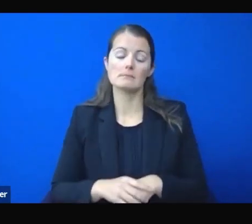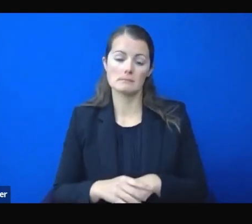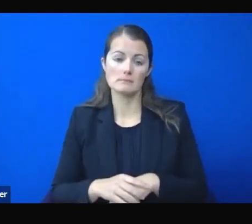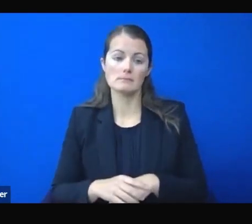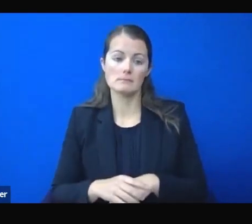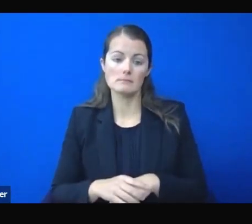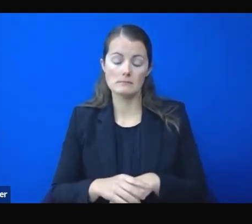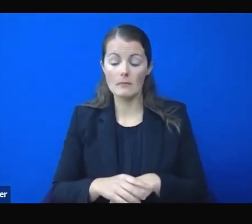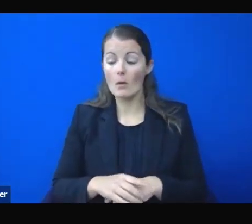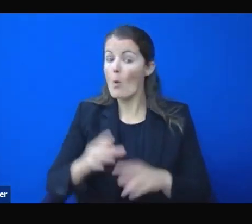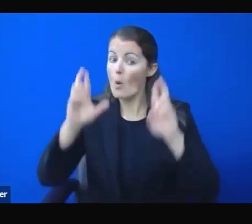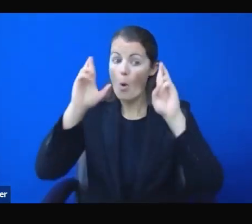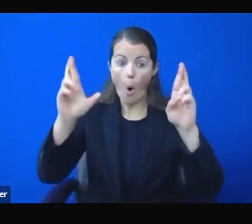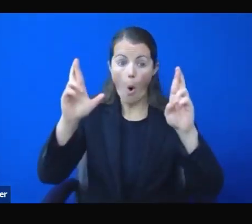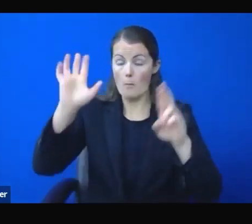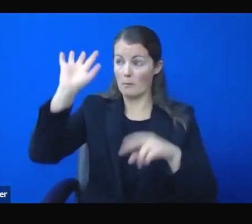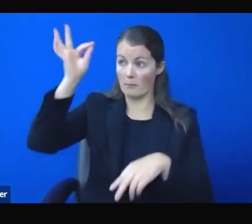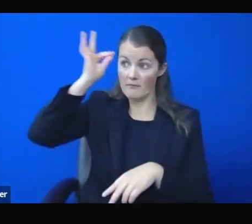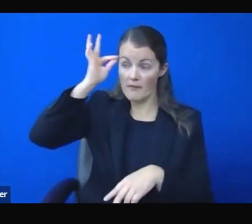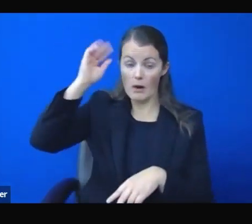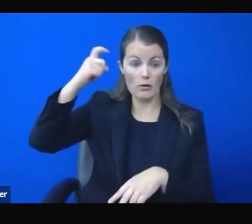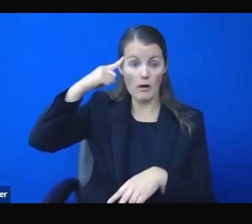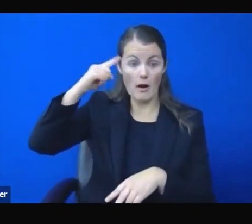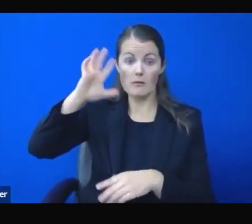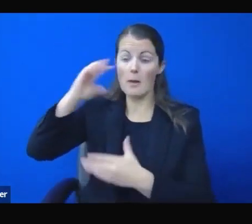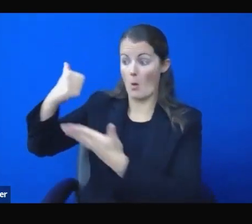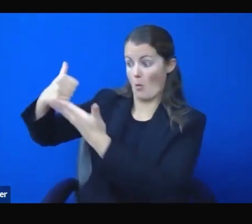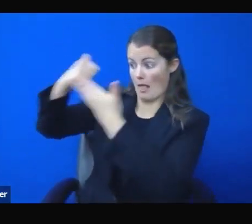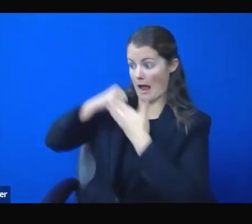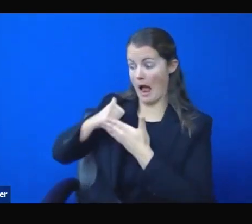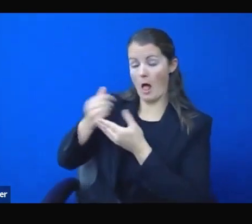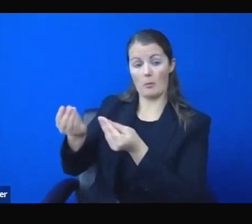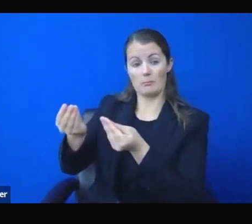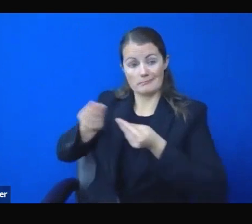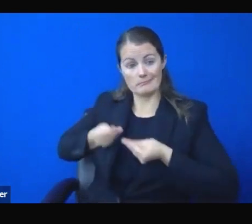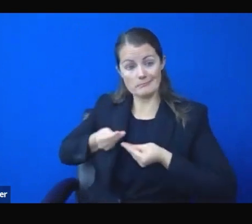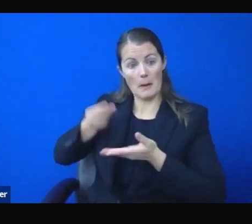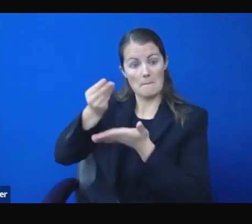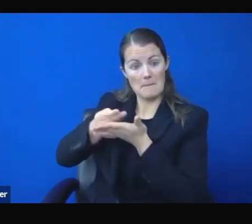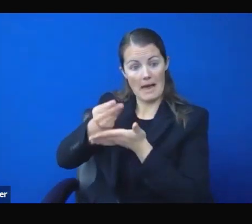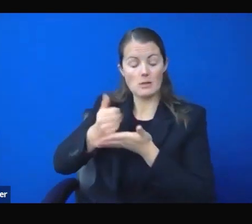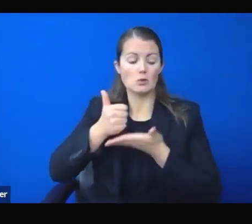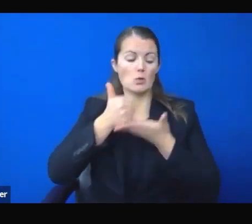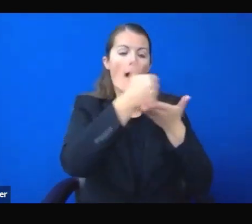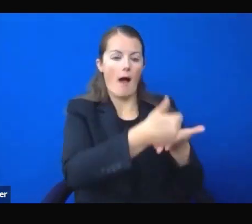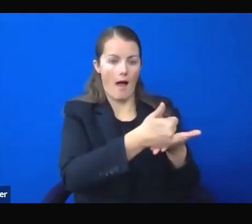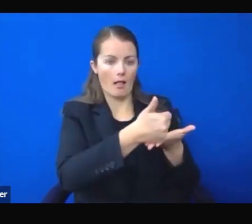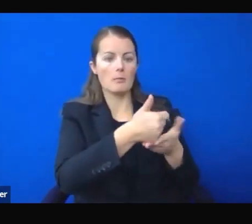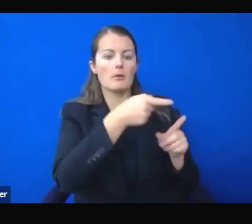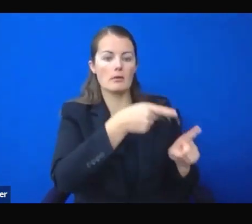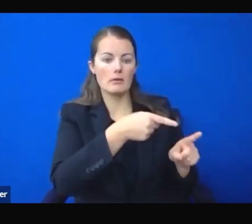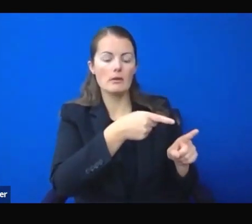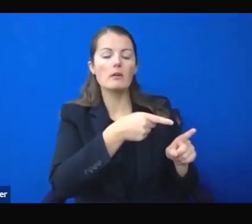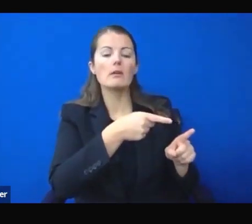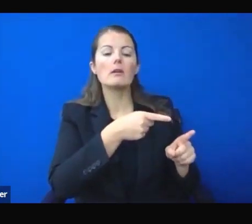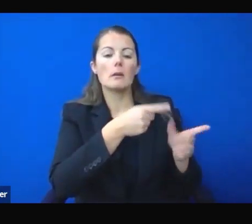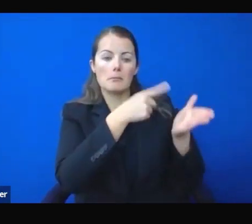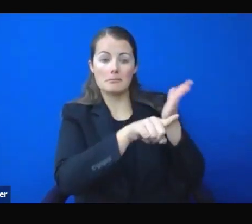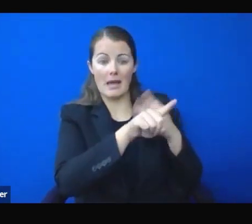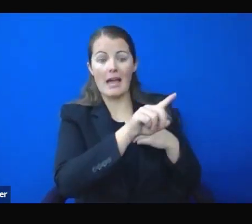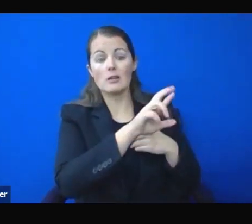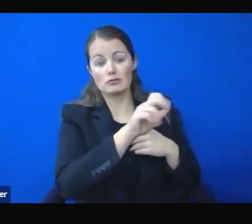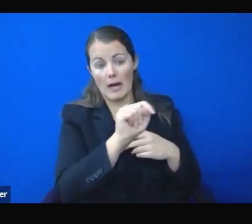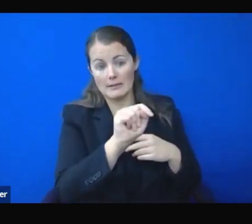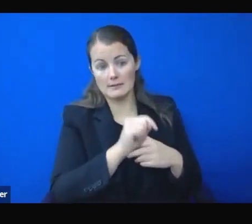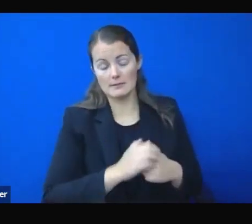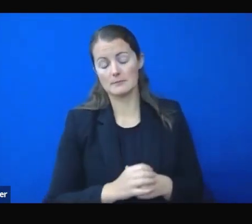hopeful that the federal government will help provide. With the extension of this pause, the evictions moratorium, the cooperation